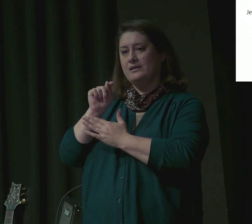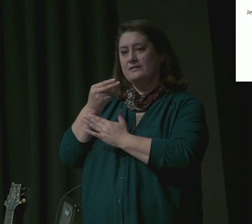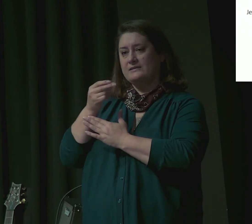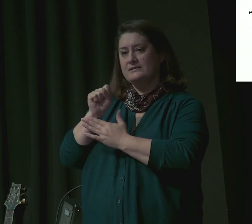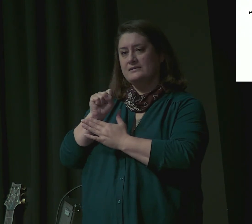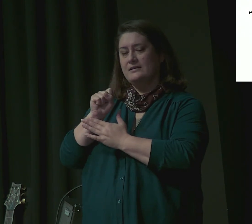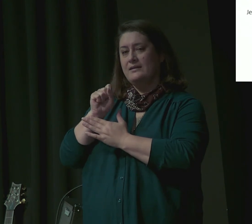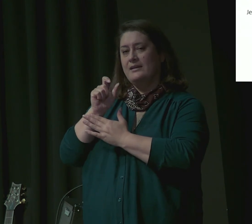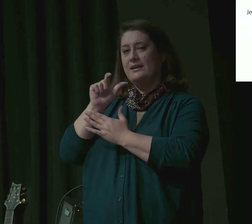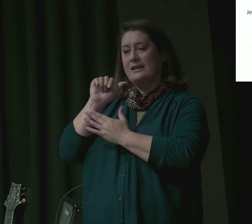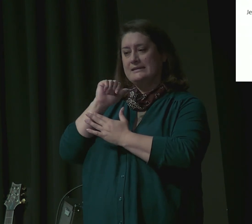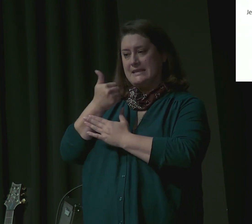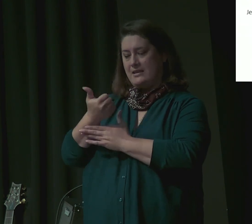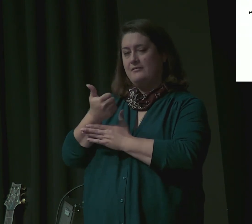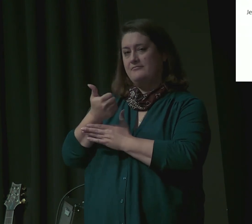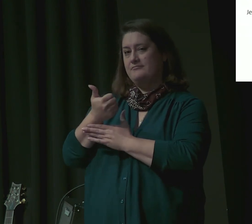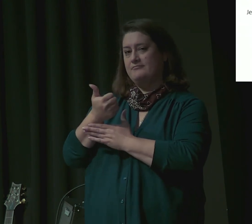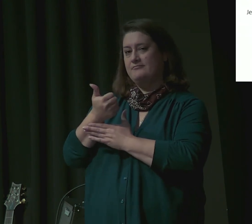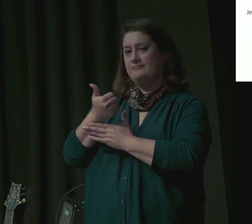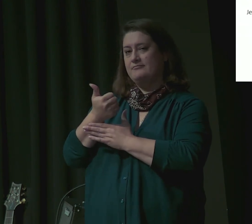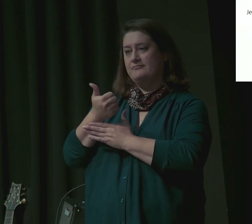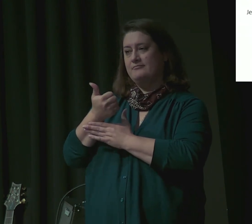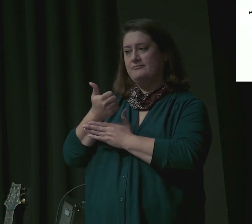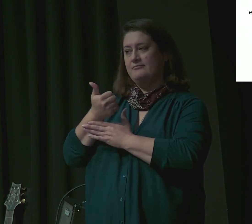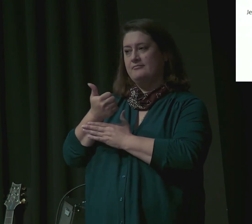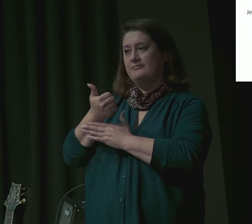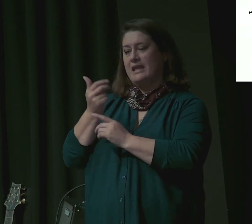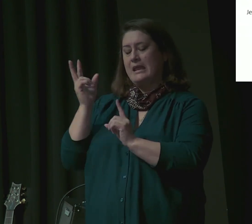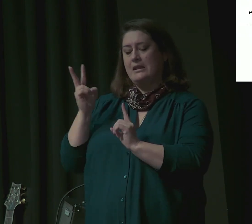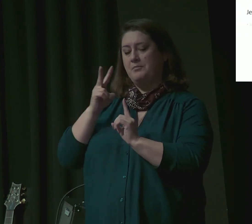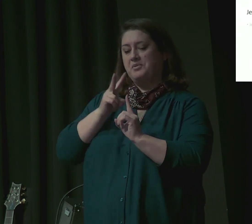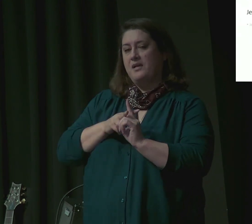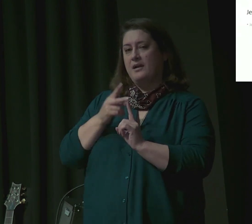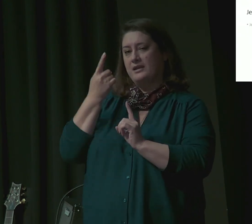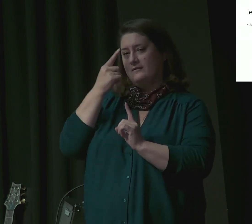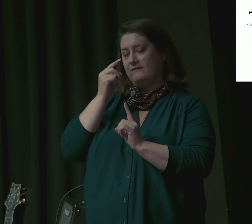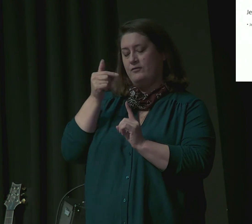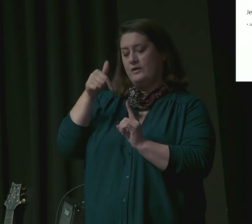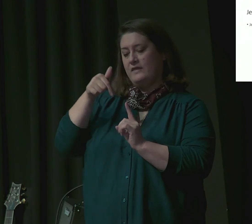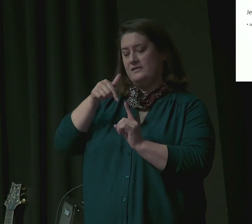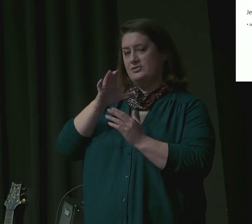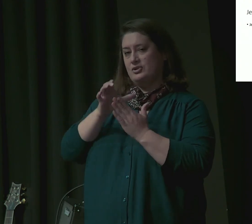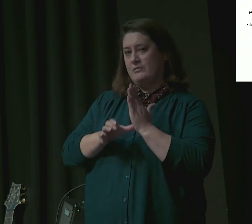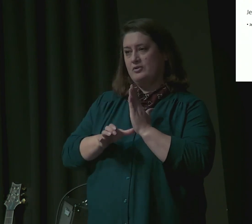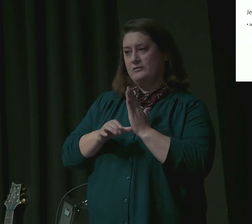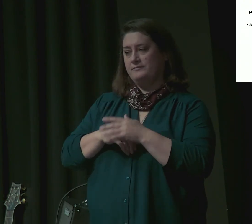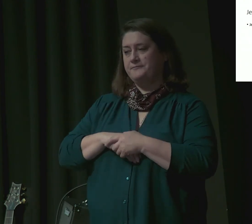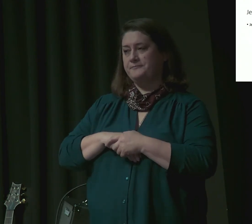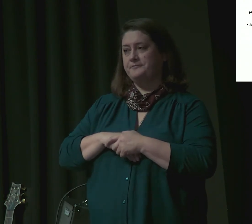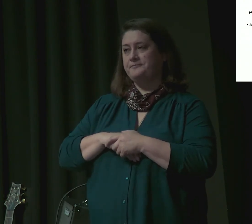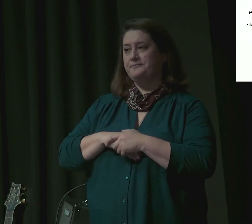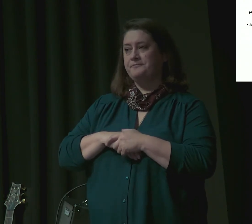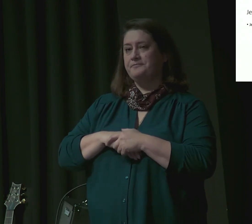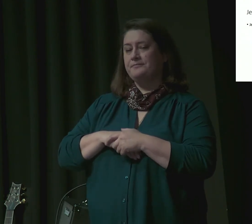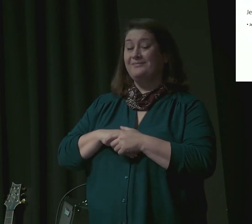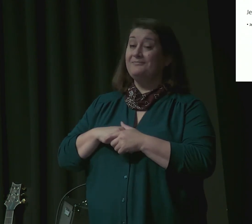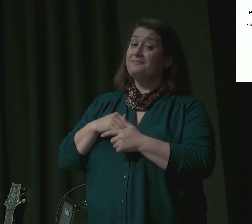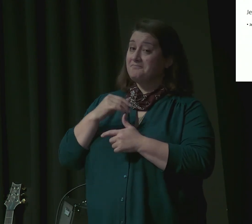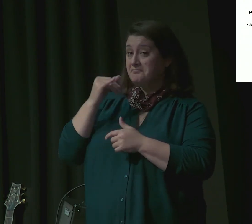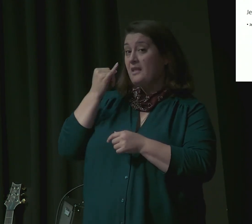Now, first, to note that jealousy is not always sin. There is